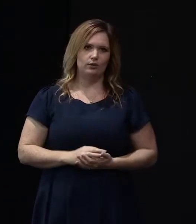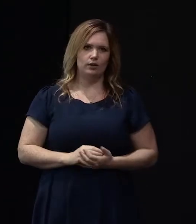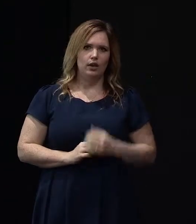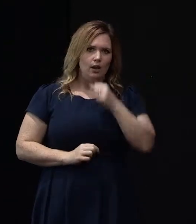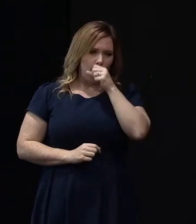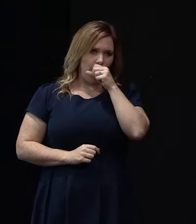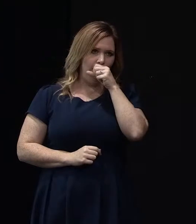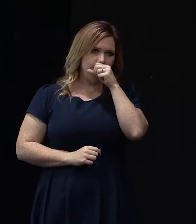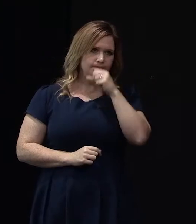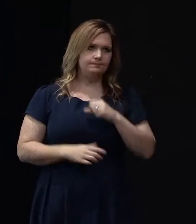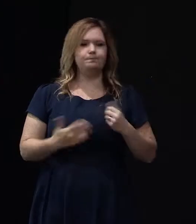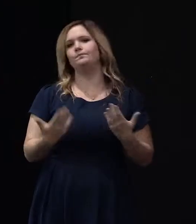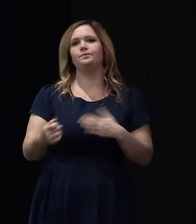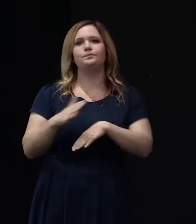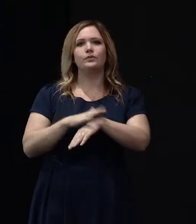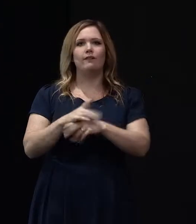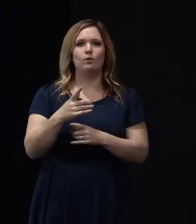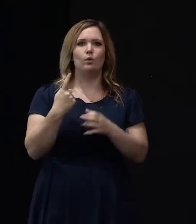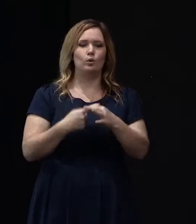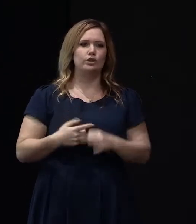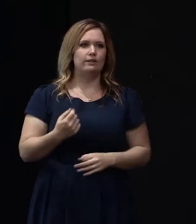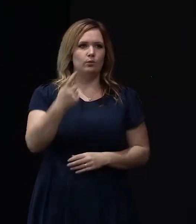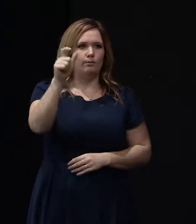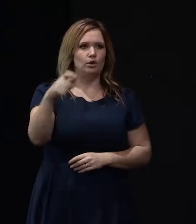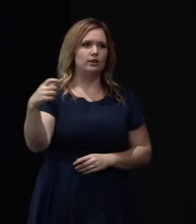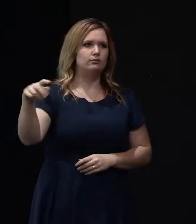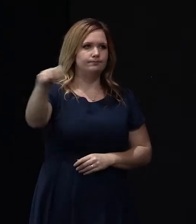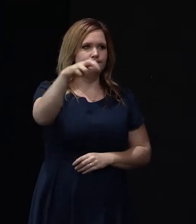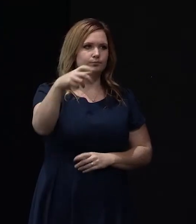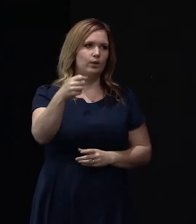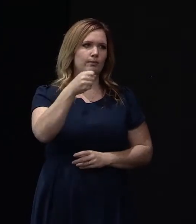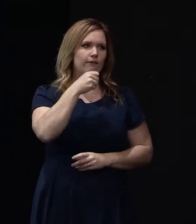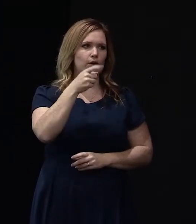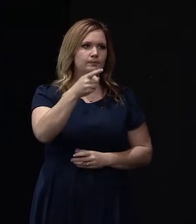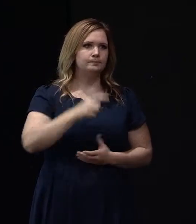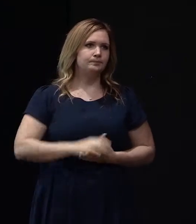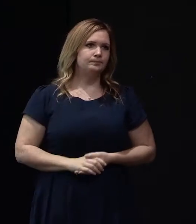Now we can take questions, and I think there is a microphone that can go around.